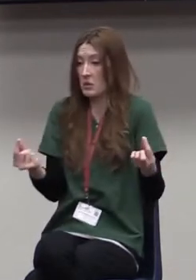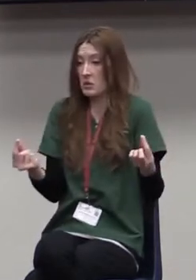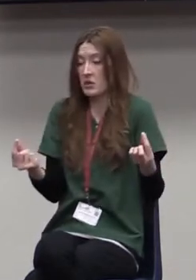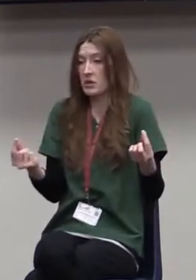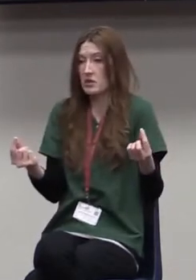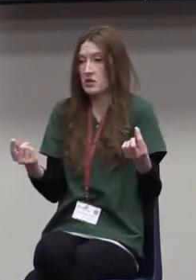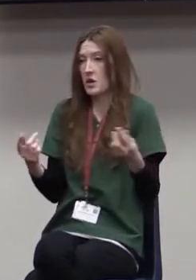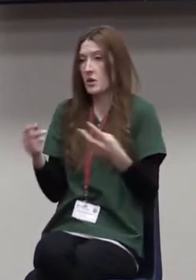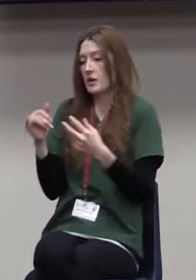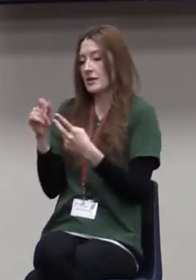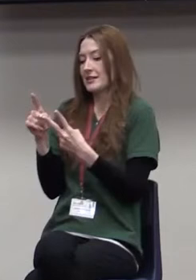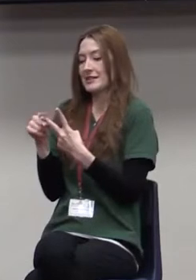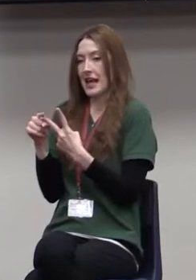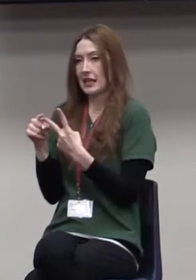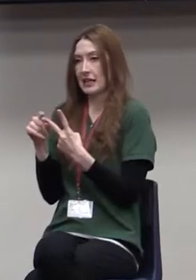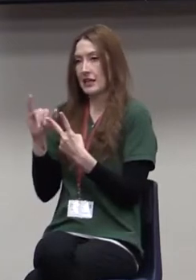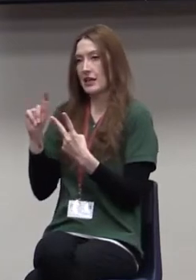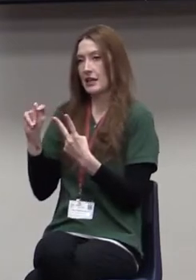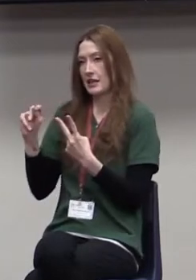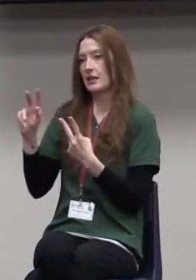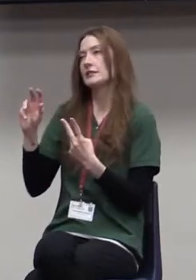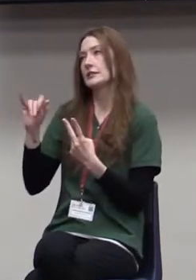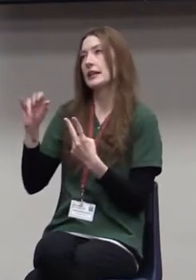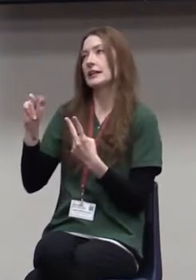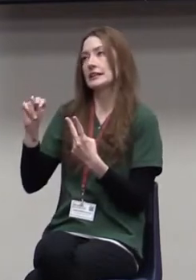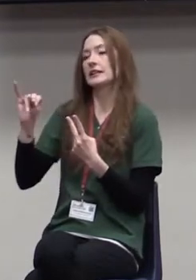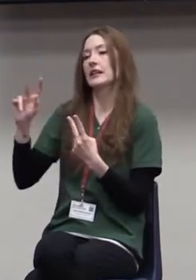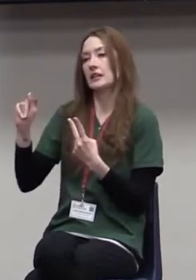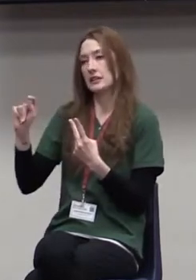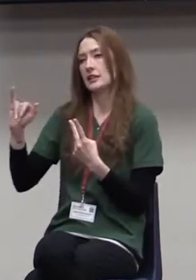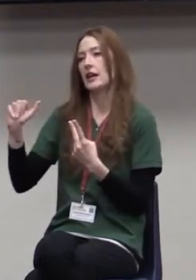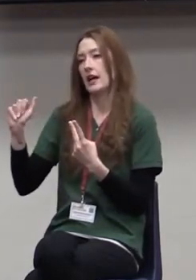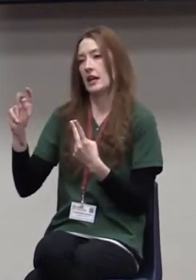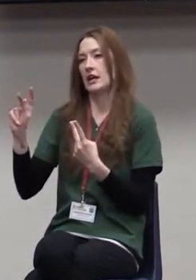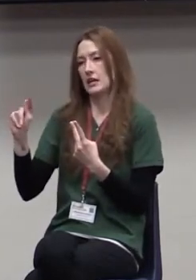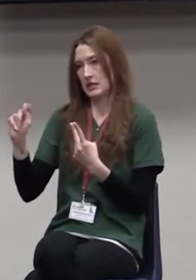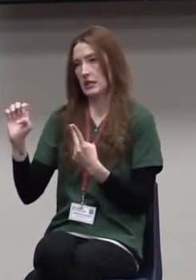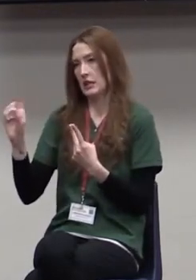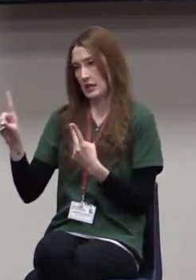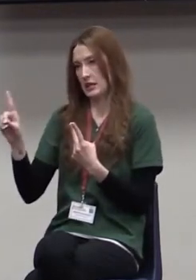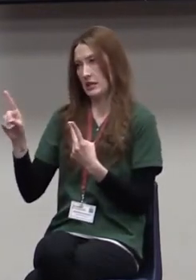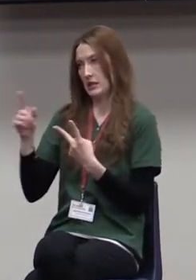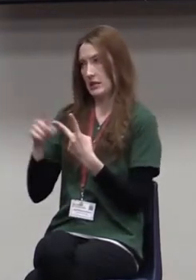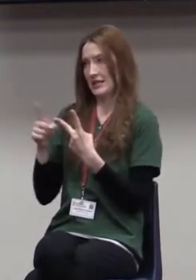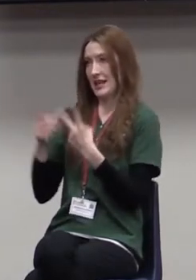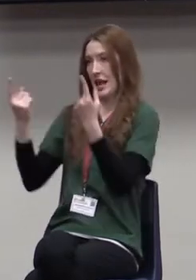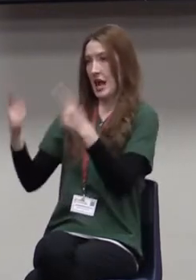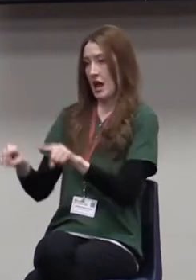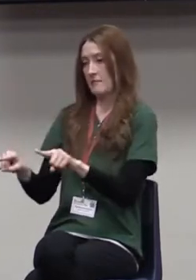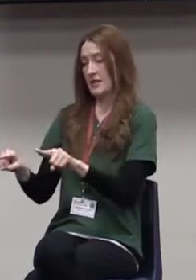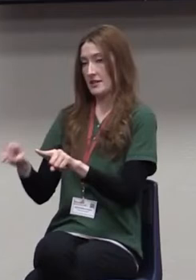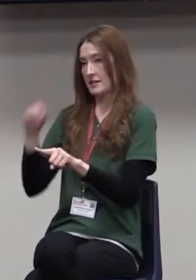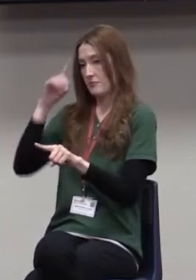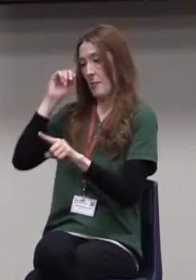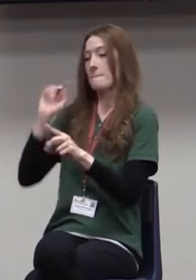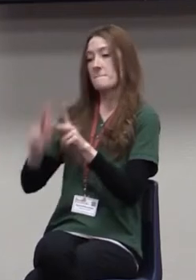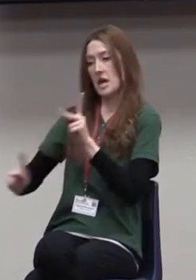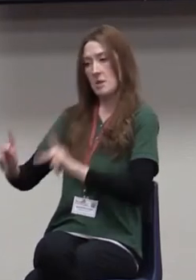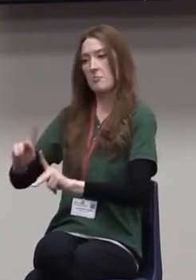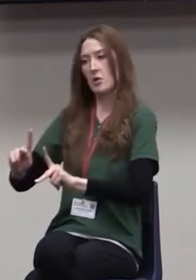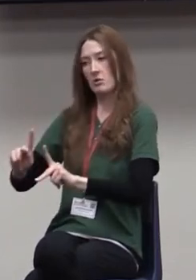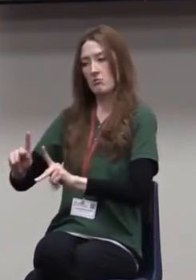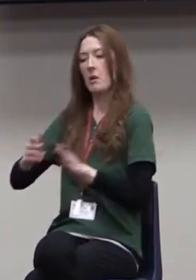Initiated conflict is different. Initiated conflict is something that takes place when people are prepared. They're